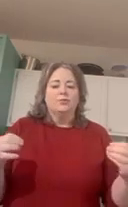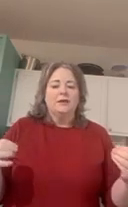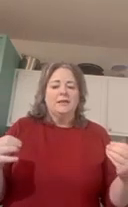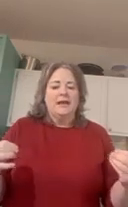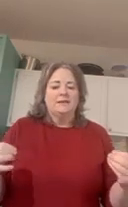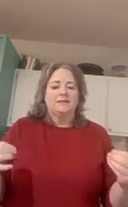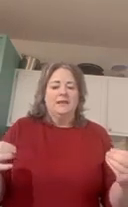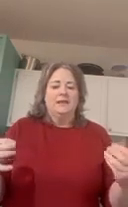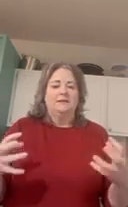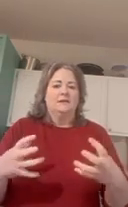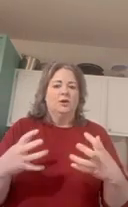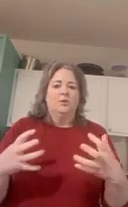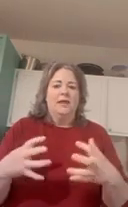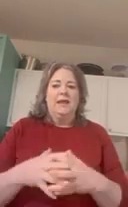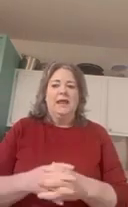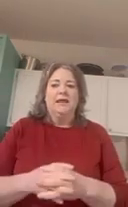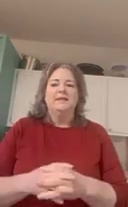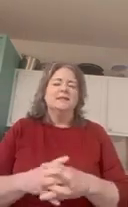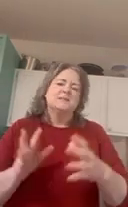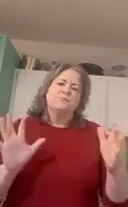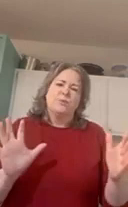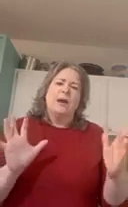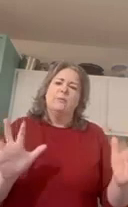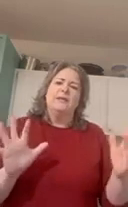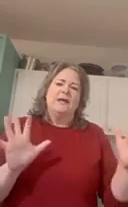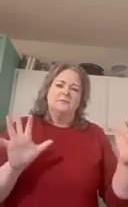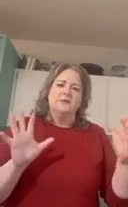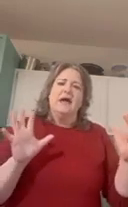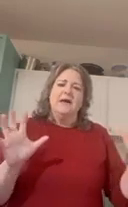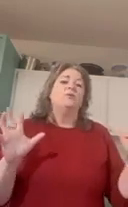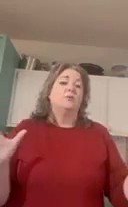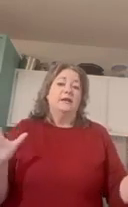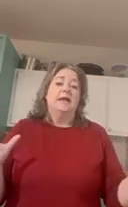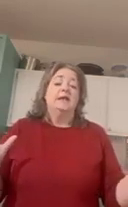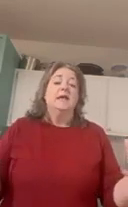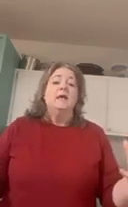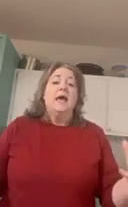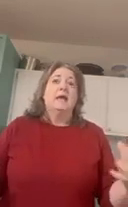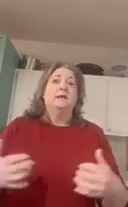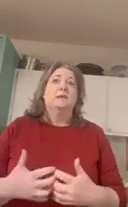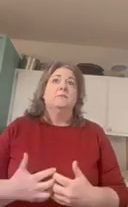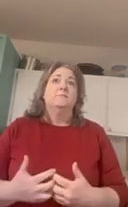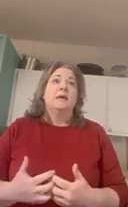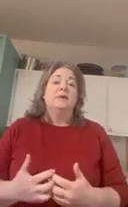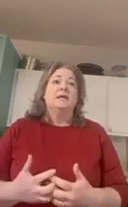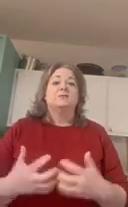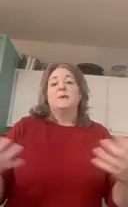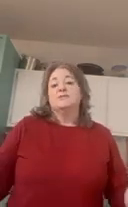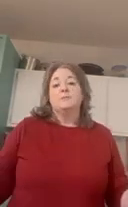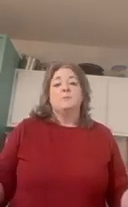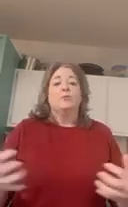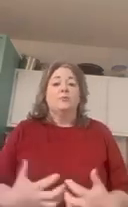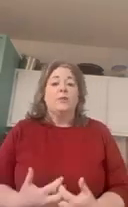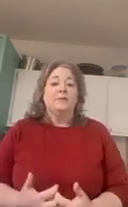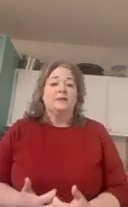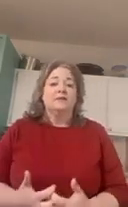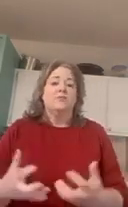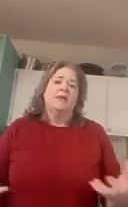realize and and you know and and i think this is probably a lot everyone and and maybe especially people like myself with